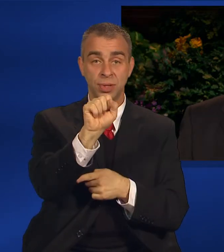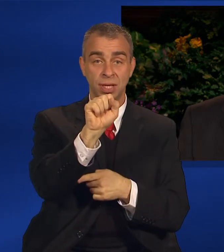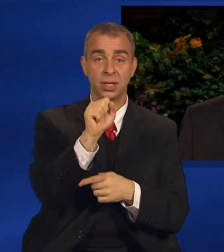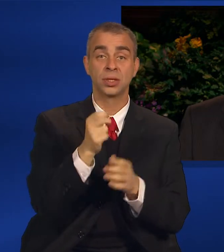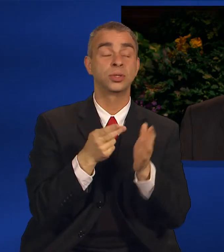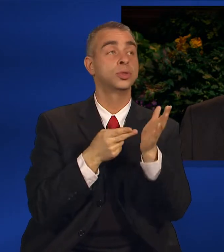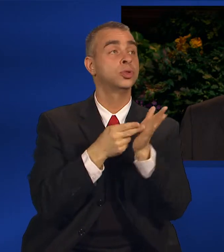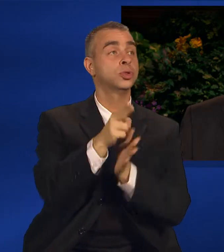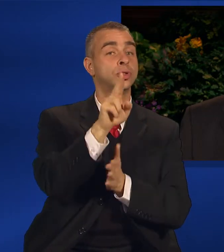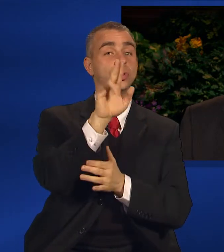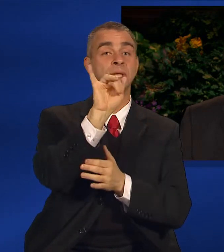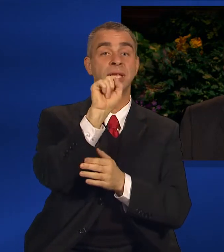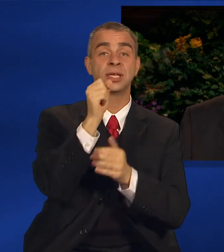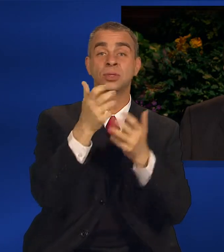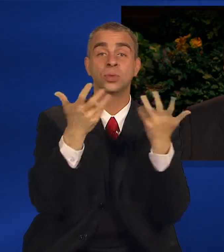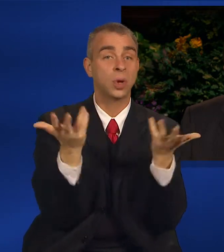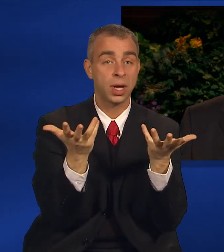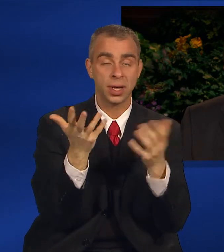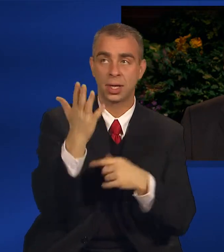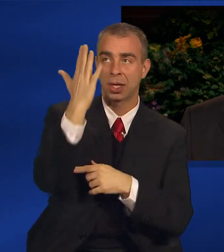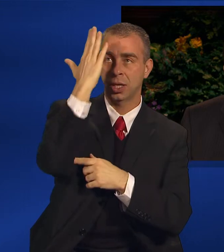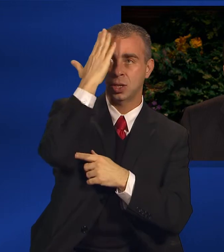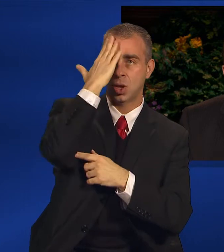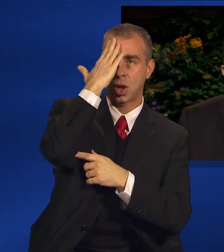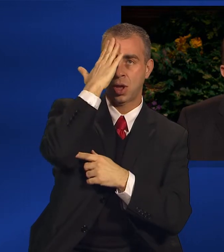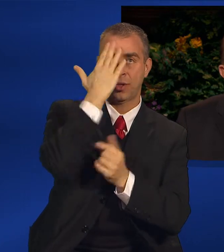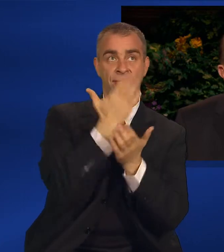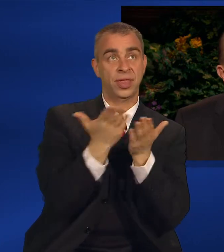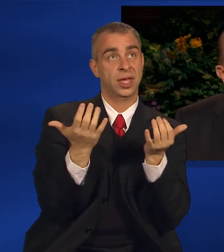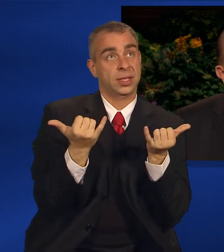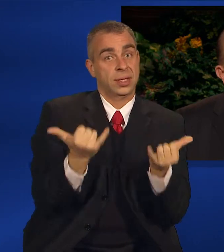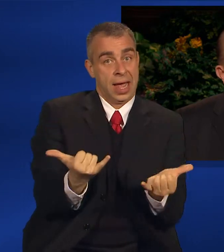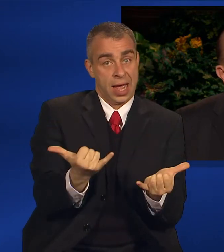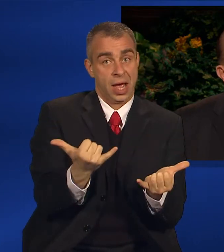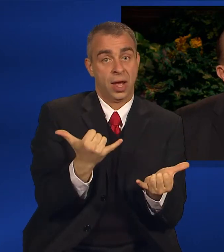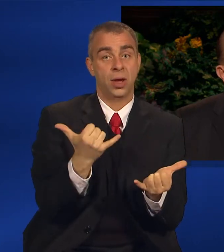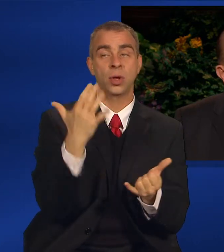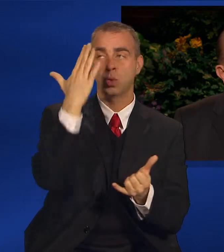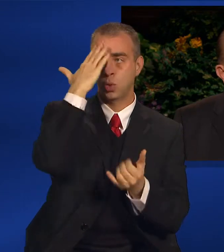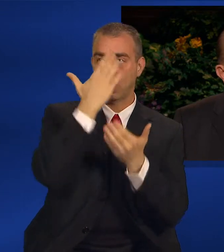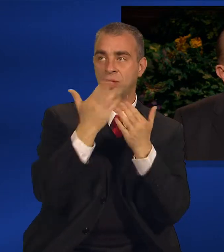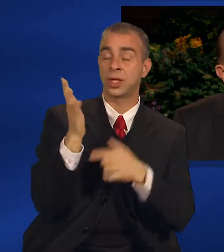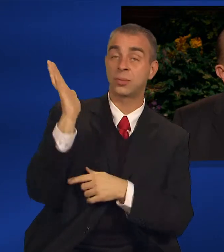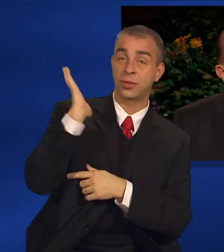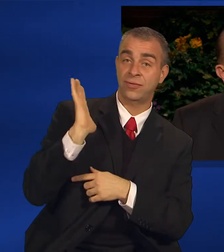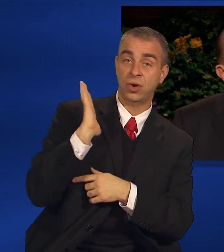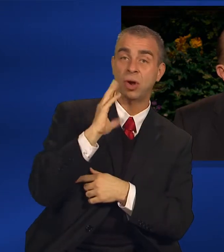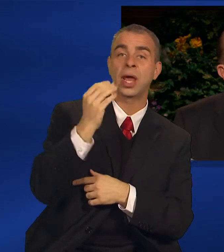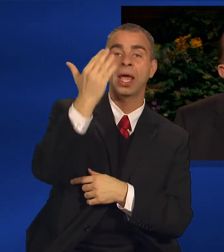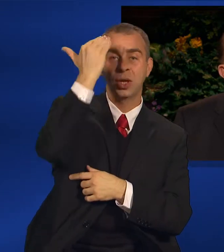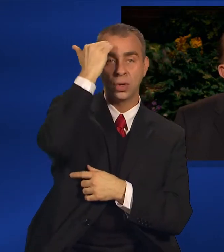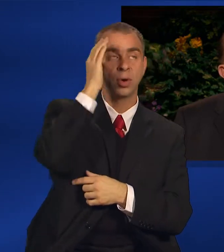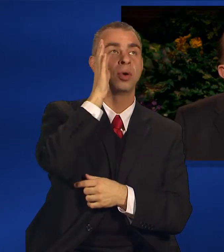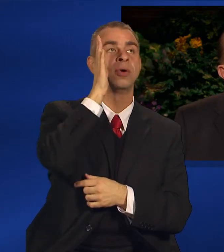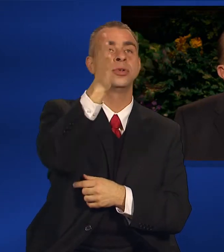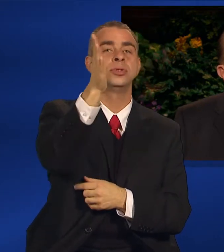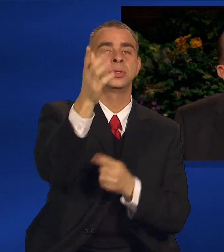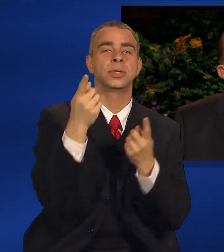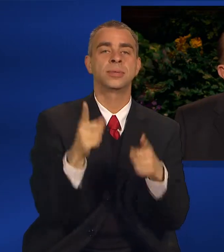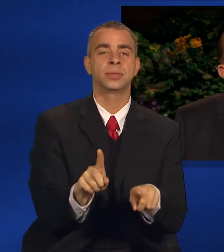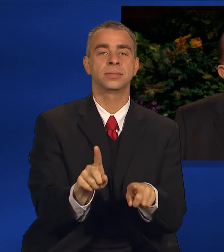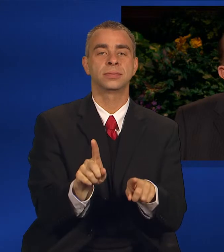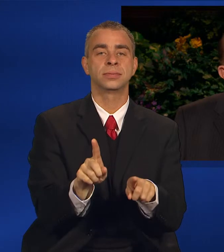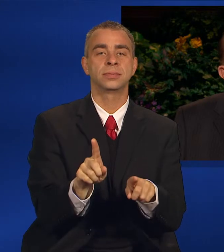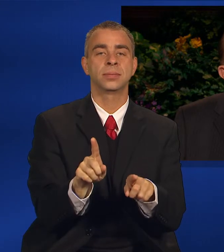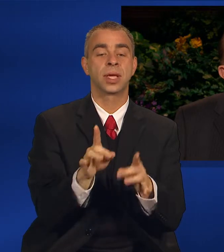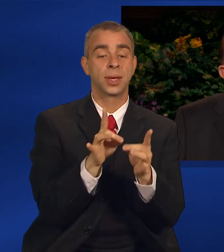knowledge of things as they are, and as they were, and as they are to come. The